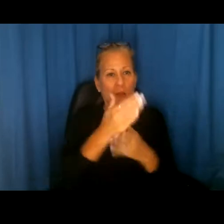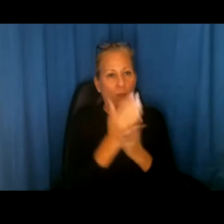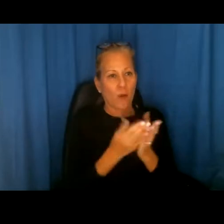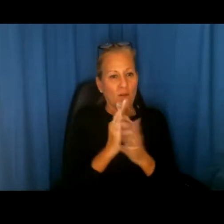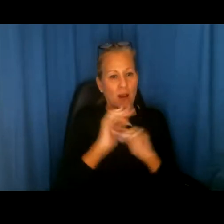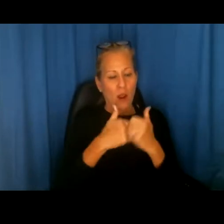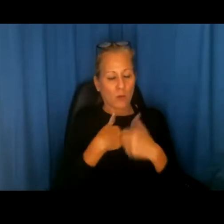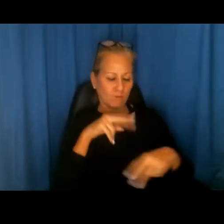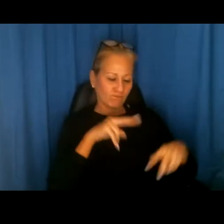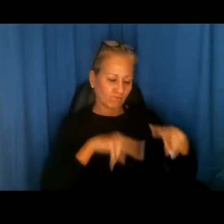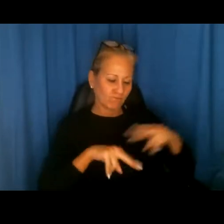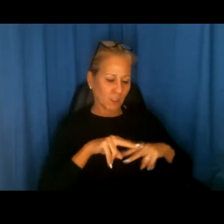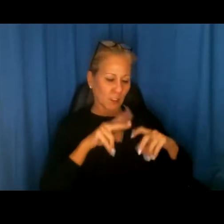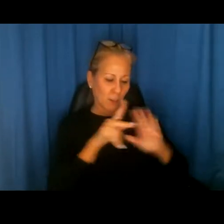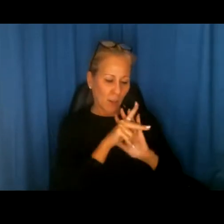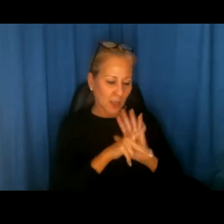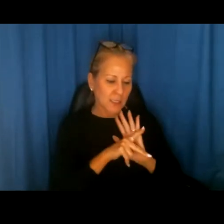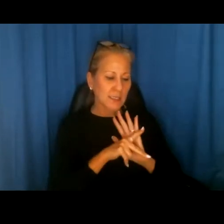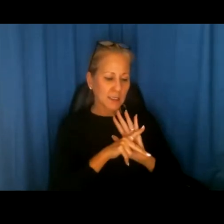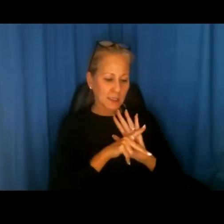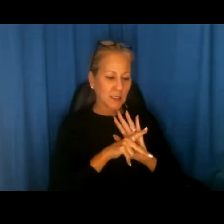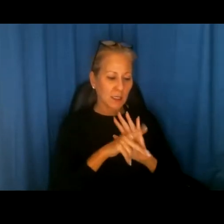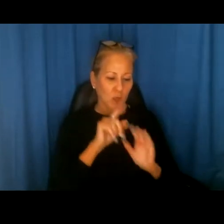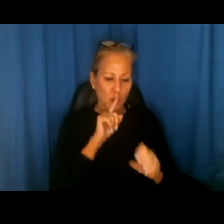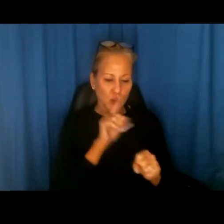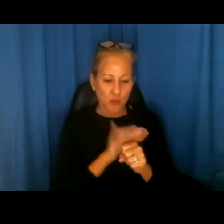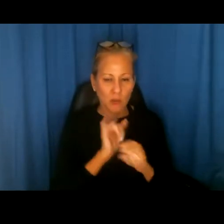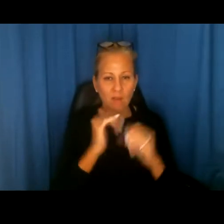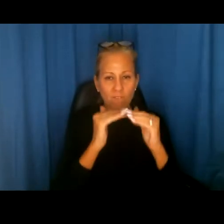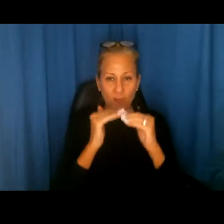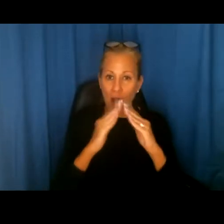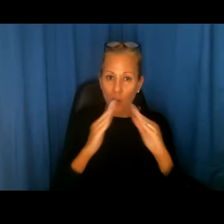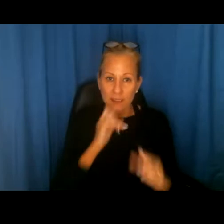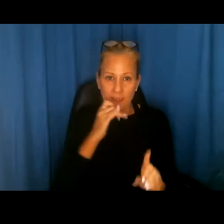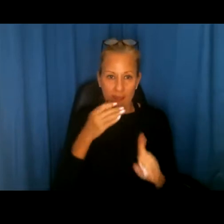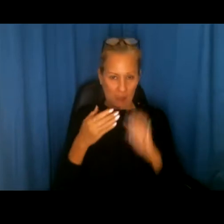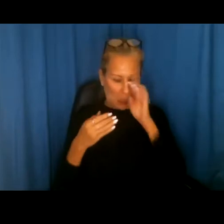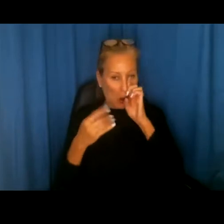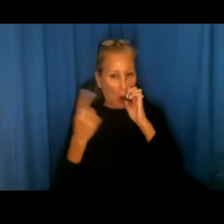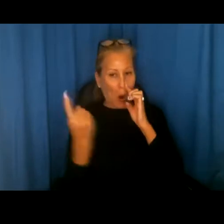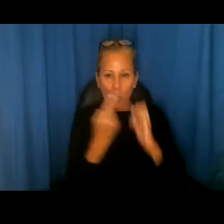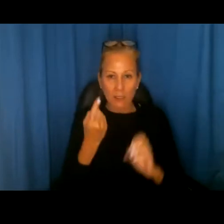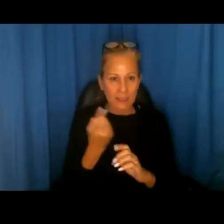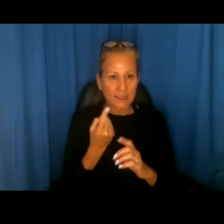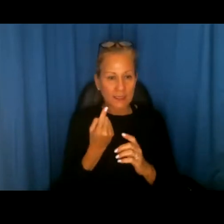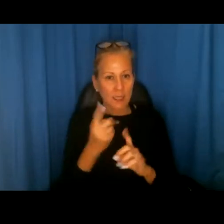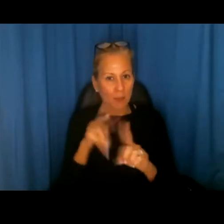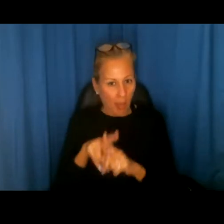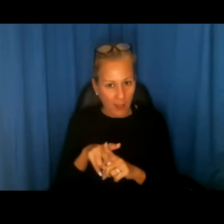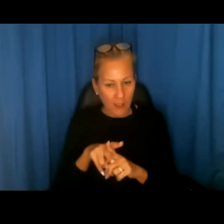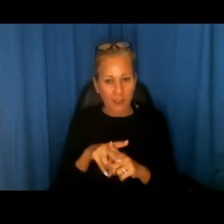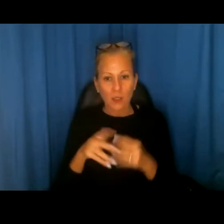policy overall and we're ensuring that, uh, Fair Housing is in the mix whenever we discuss housing policy, whether it be